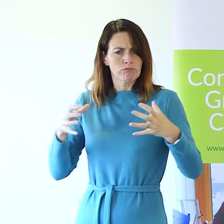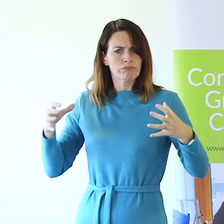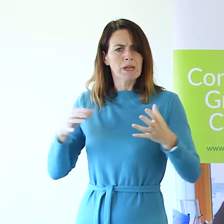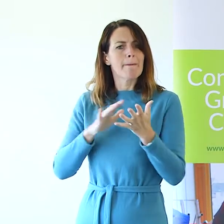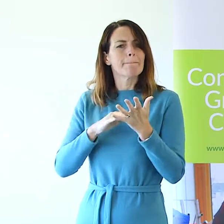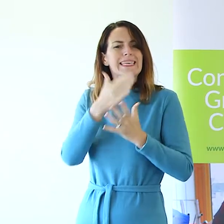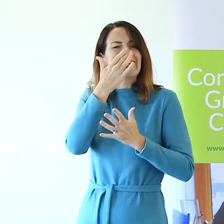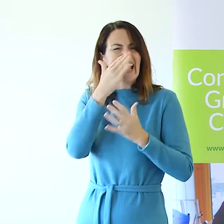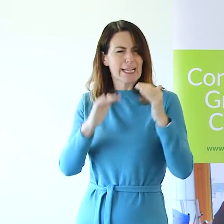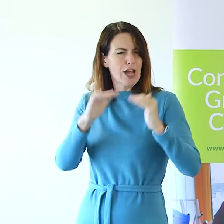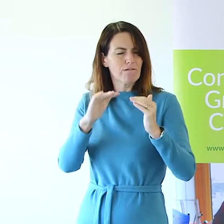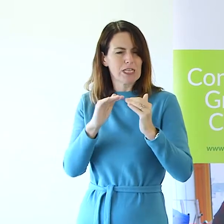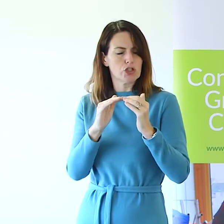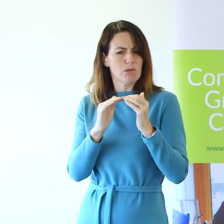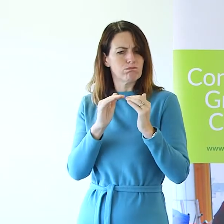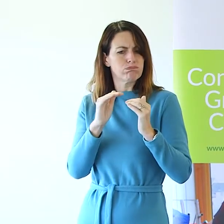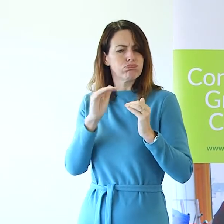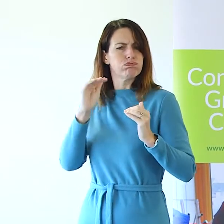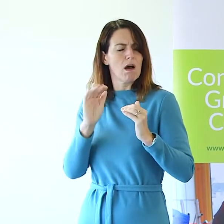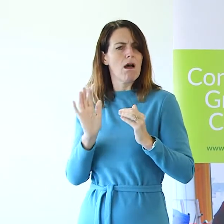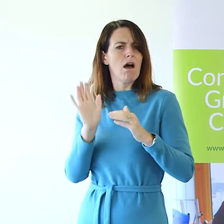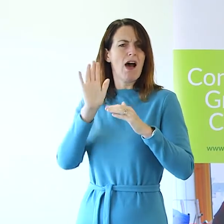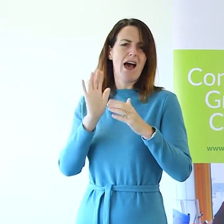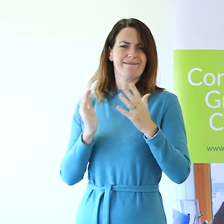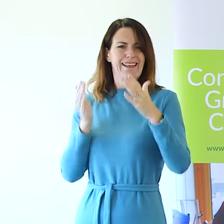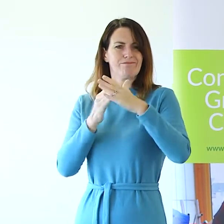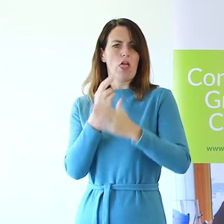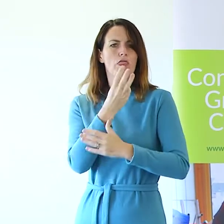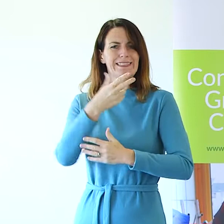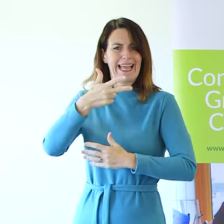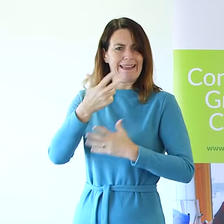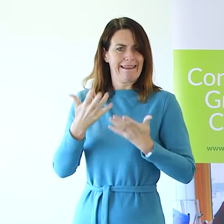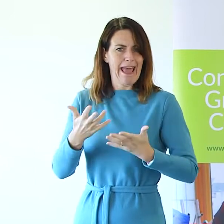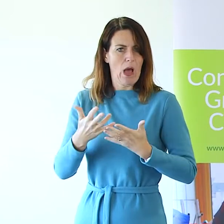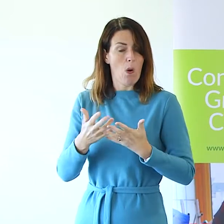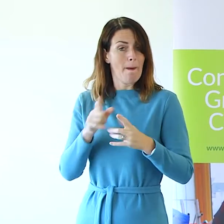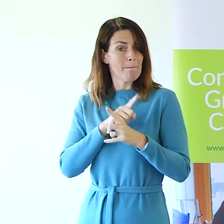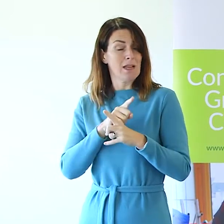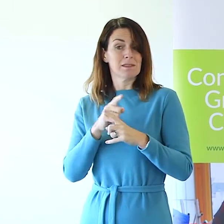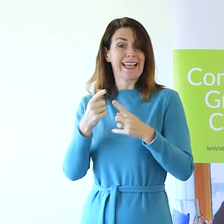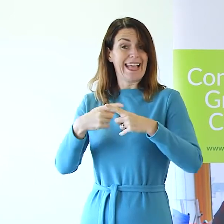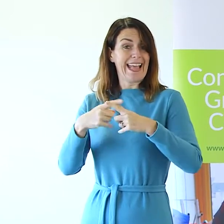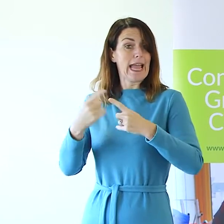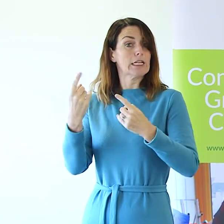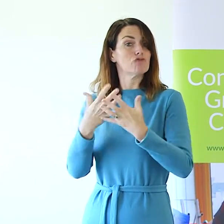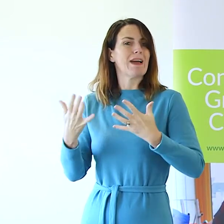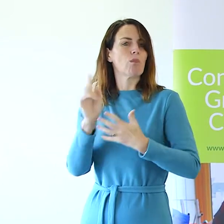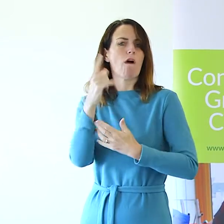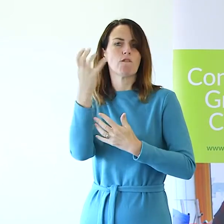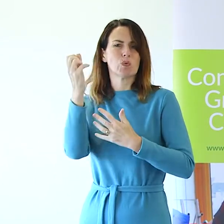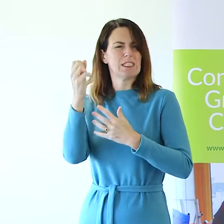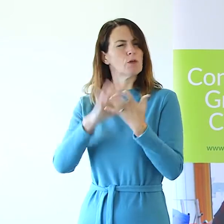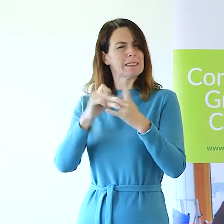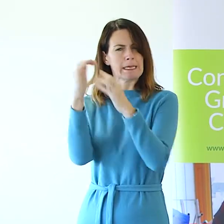continued to rise slightly in the last year to 38. Still below the median age for England, which is 40.